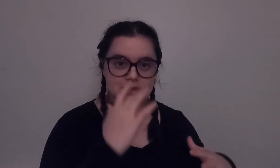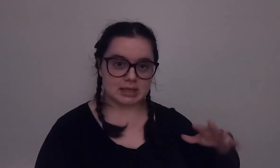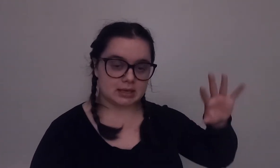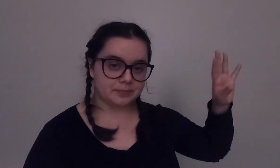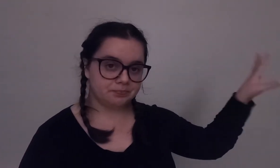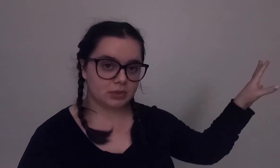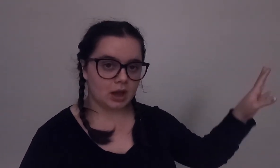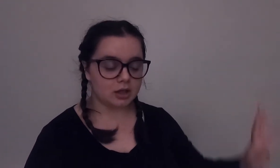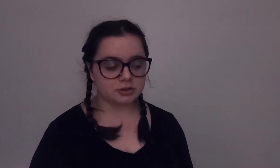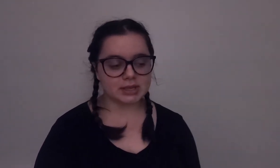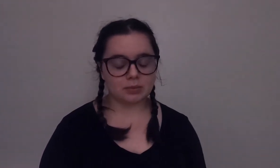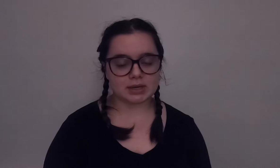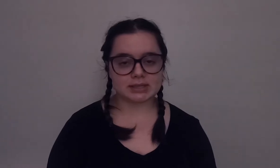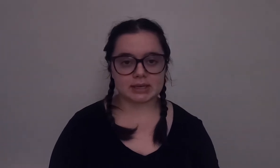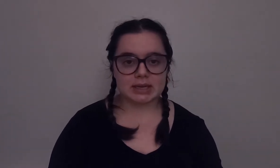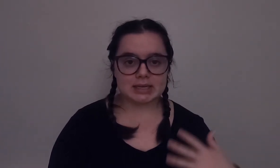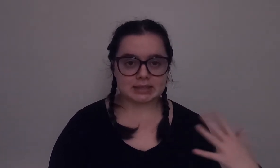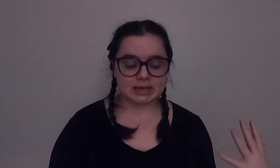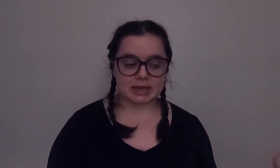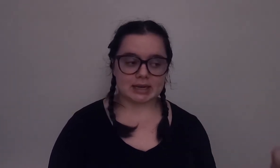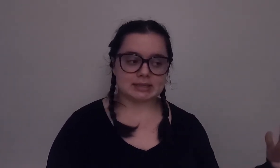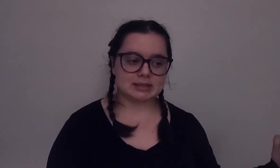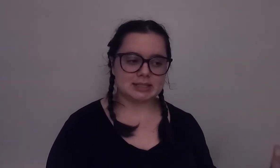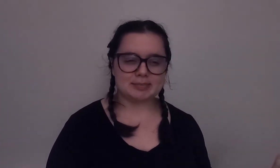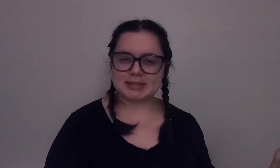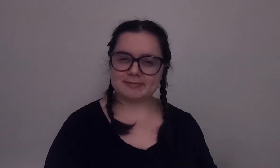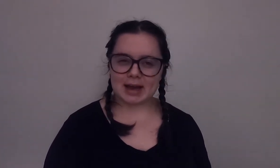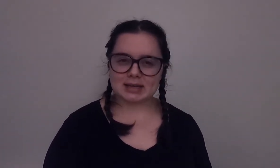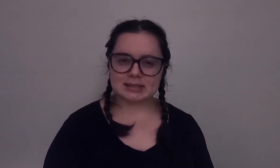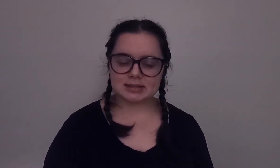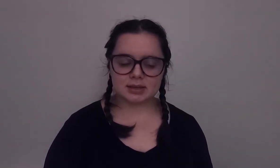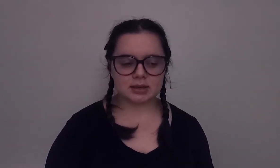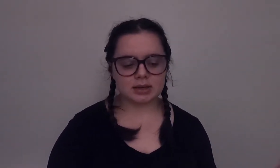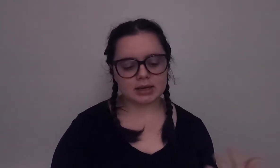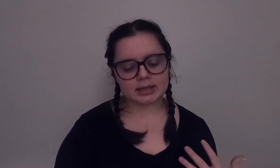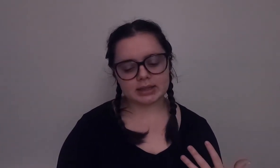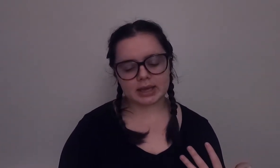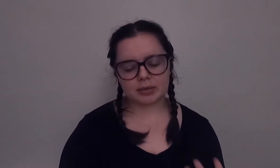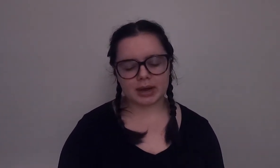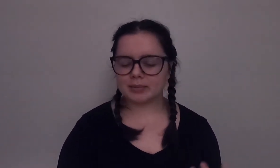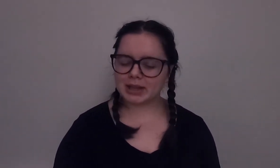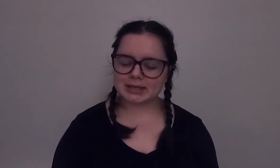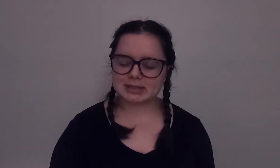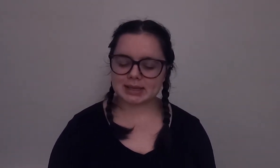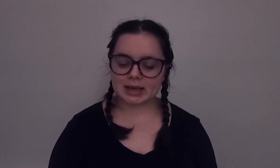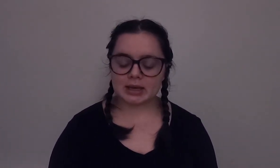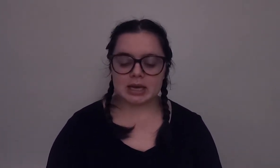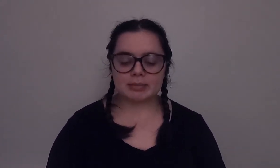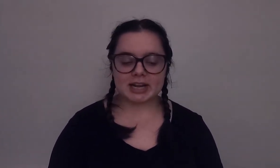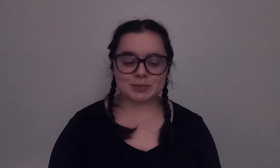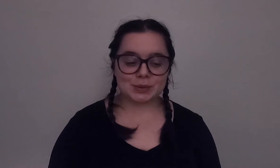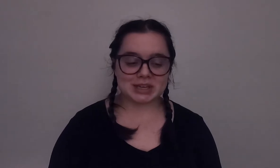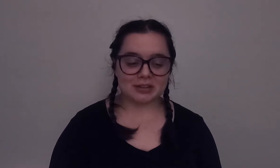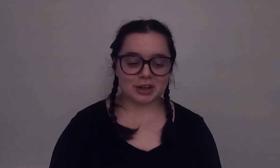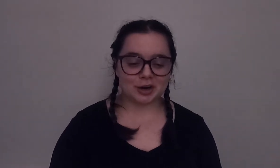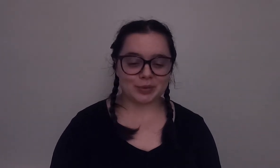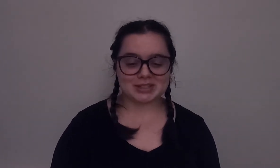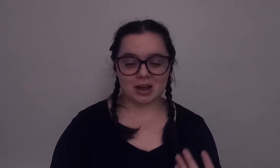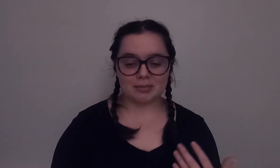the other site was it didn't get as deep as fast I think I would like to say but as we were down there we saw a